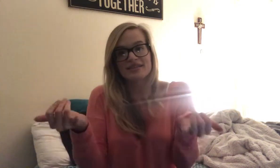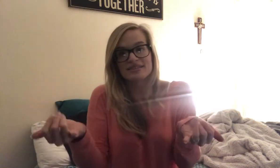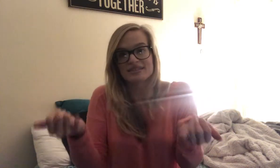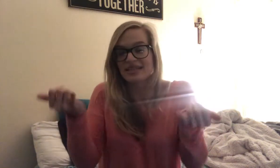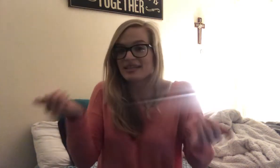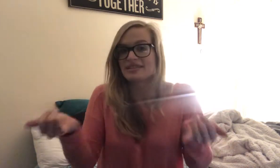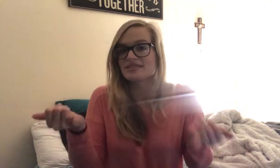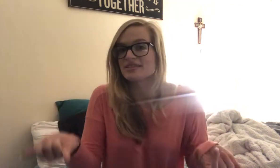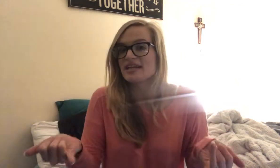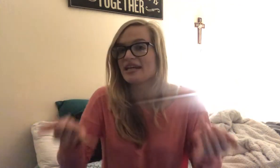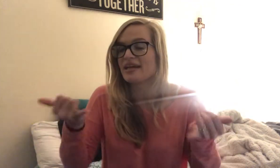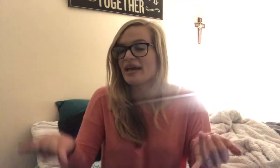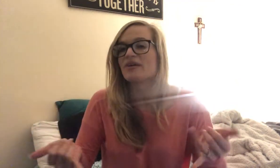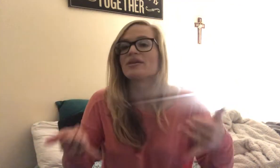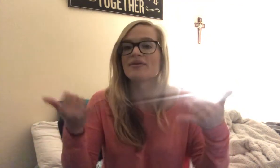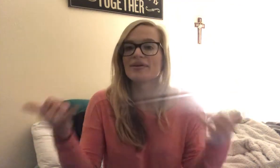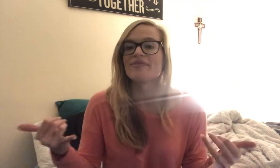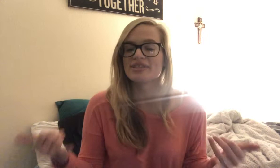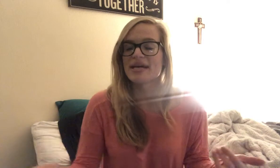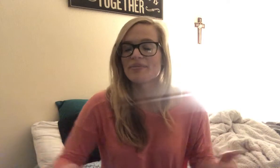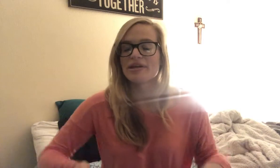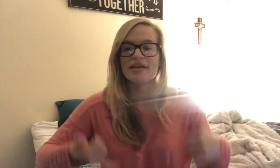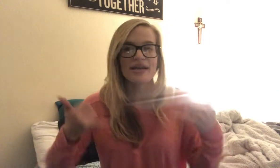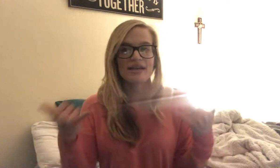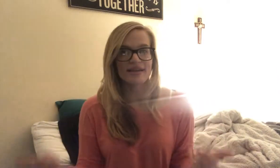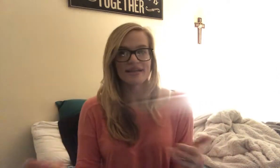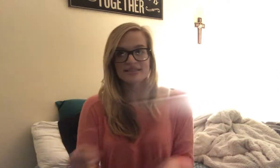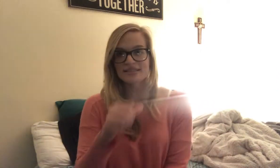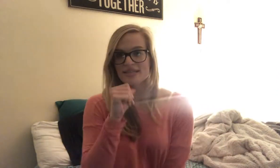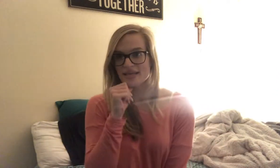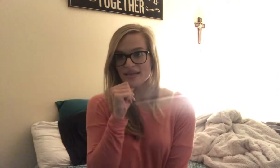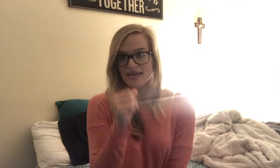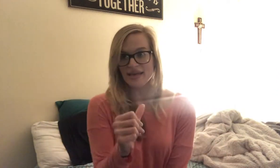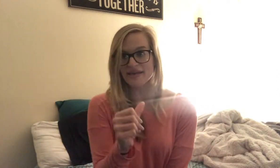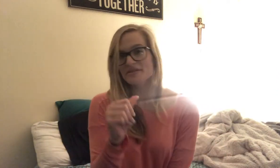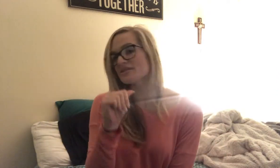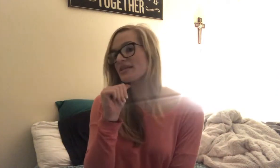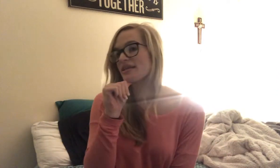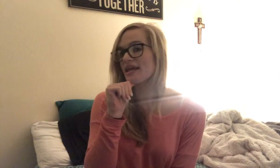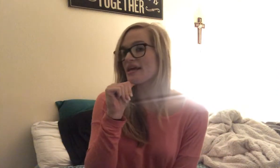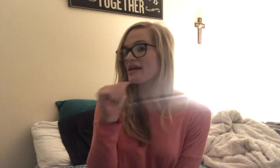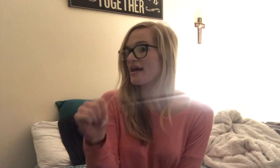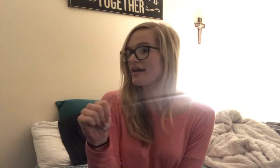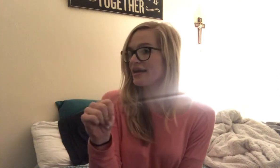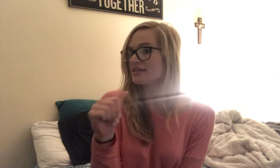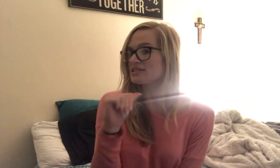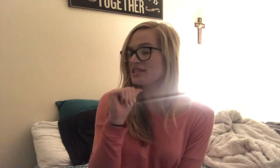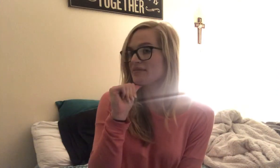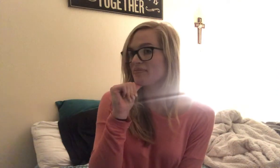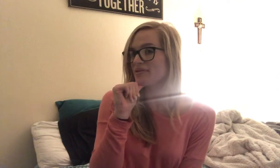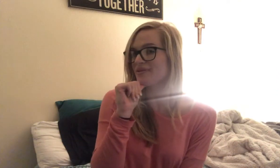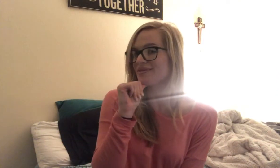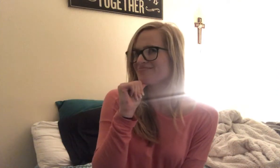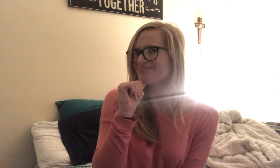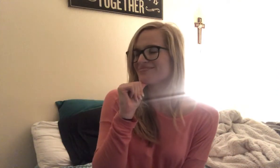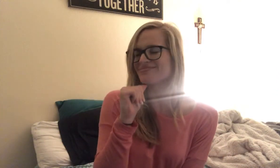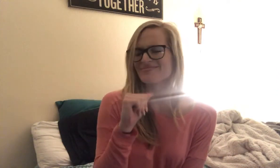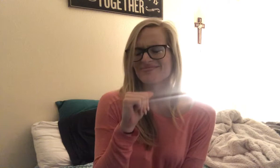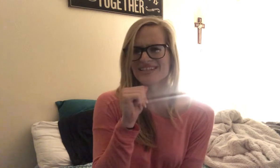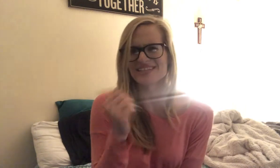this is like this, or today, now, like whatever's happening. And this ain't, that not handshape. I